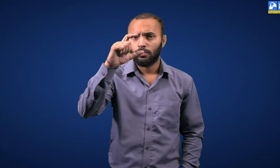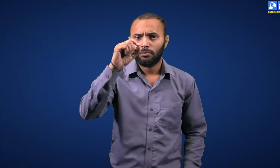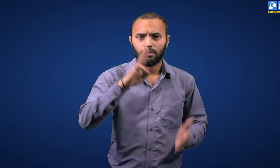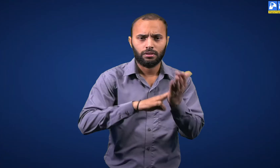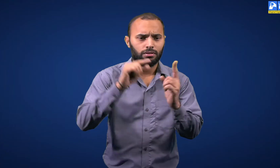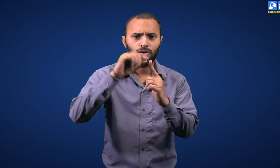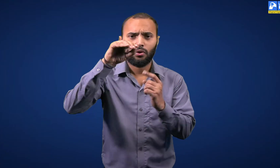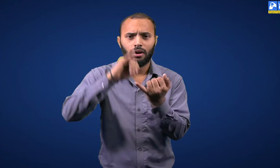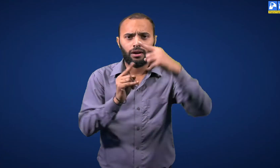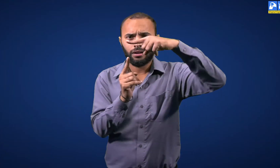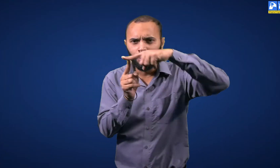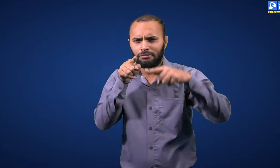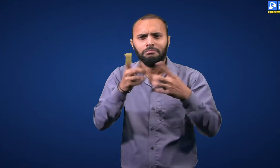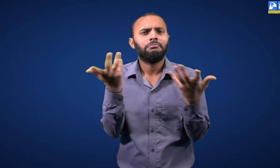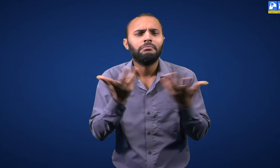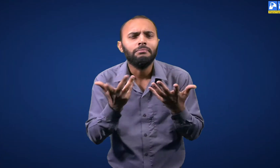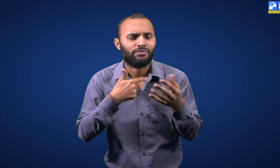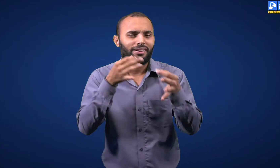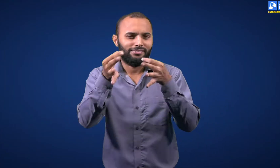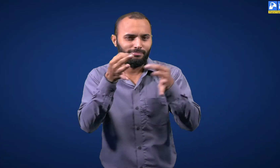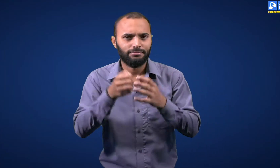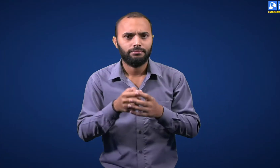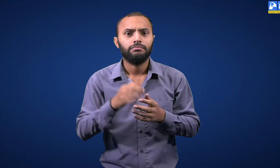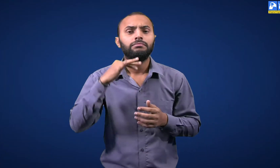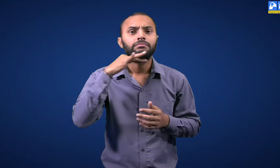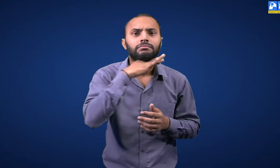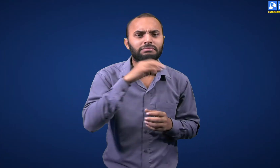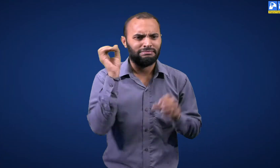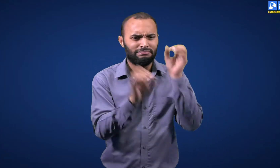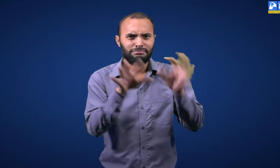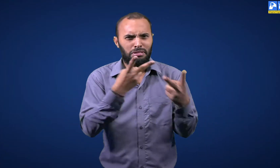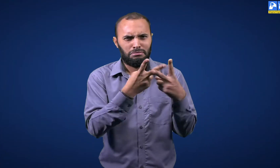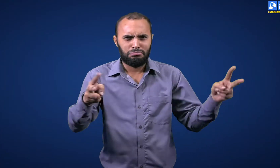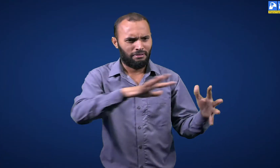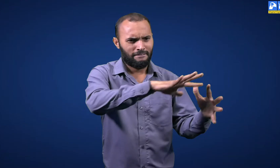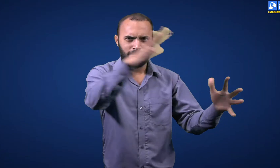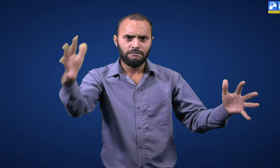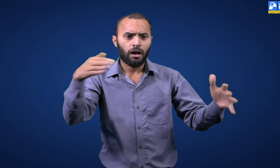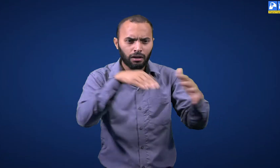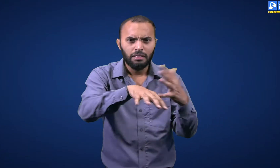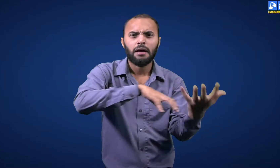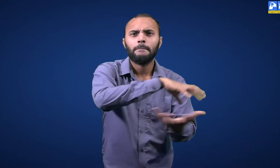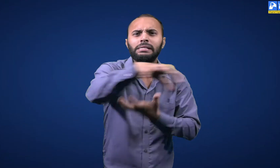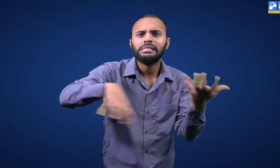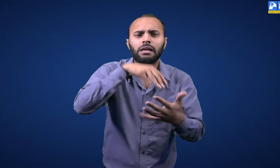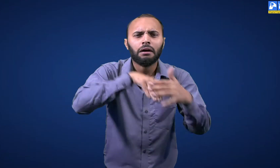Let me explain you about the term compost. We see garbage heaps with